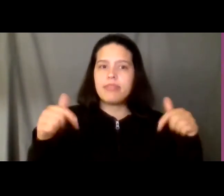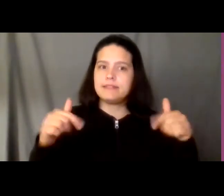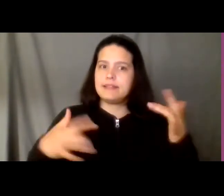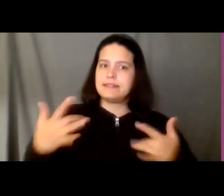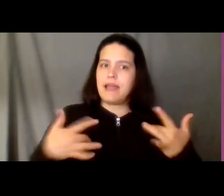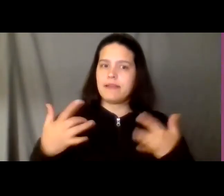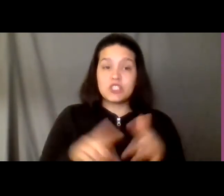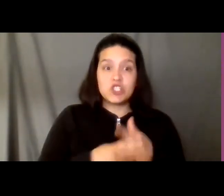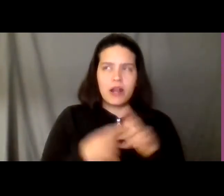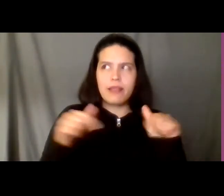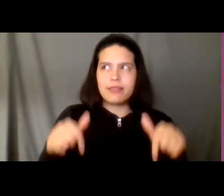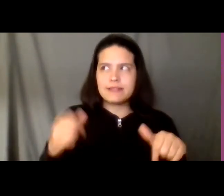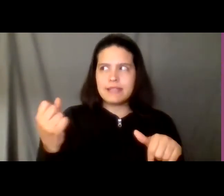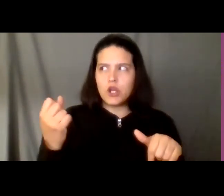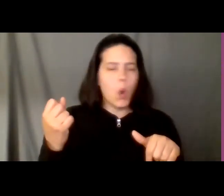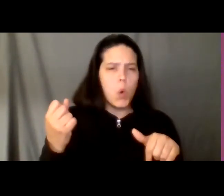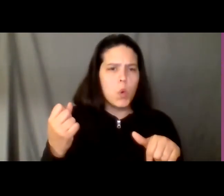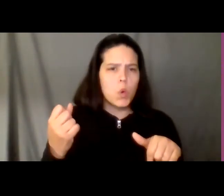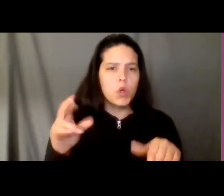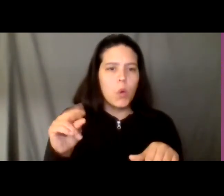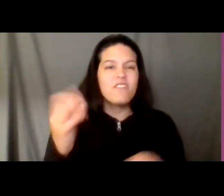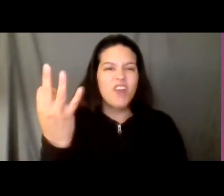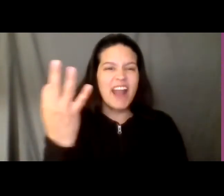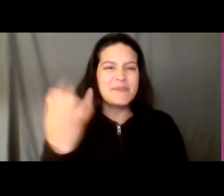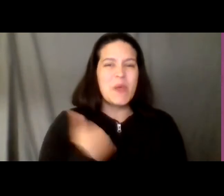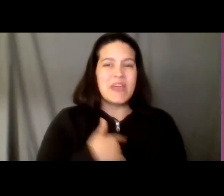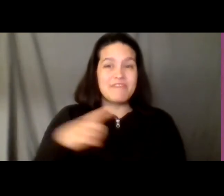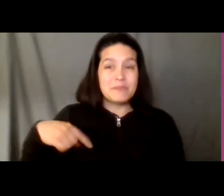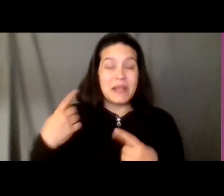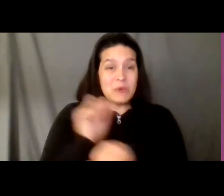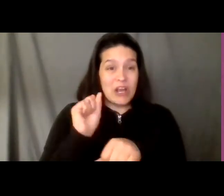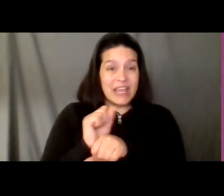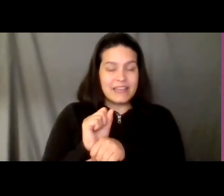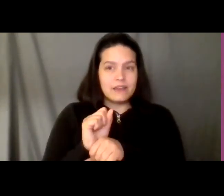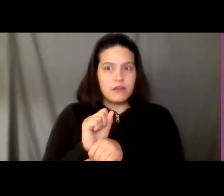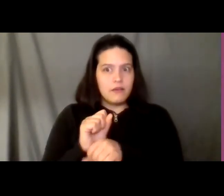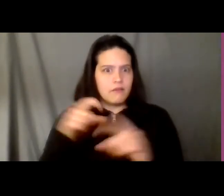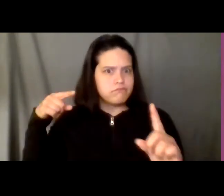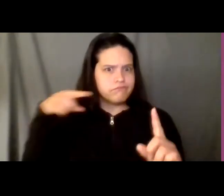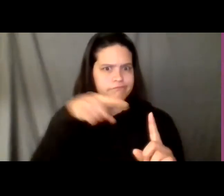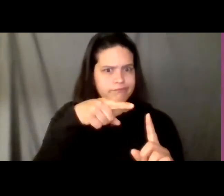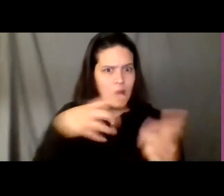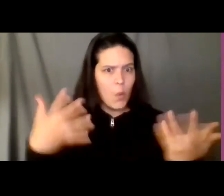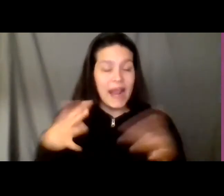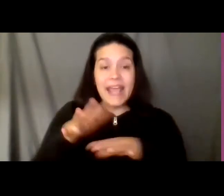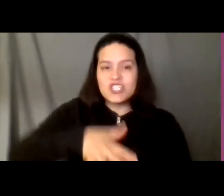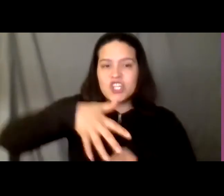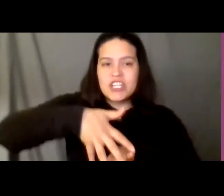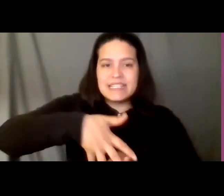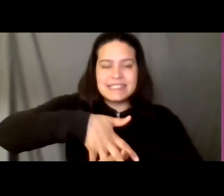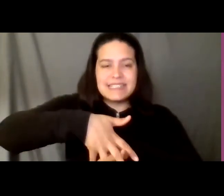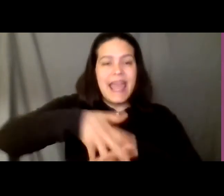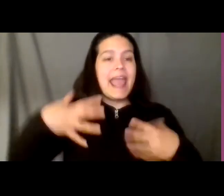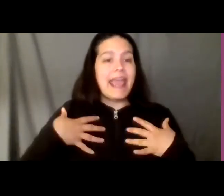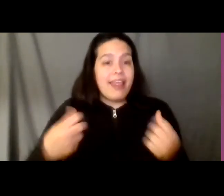saturday or not saturday friday we've been working towards uh the indigenous healing festival which